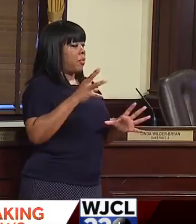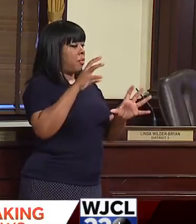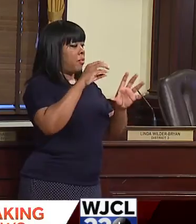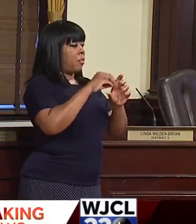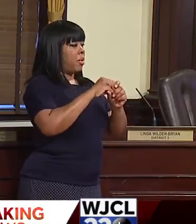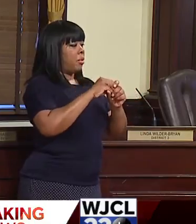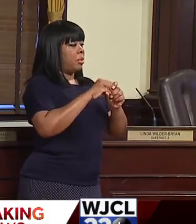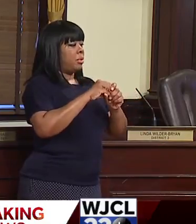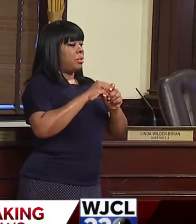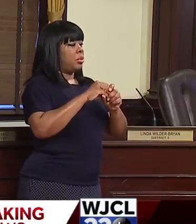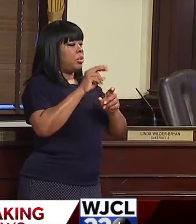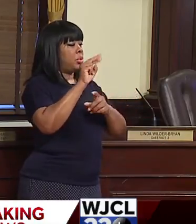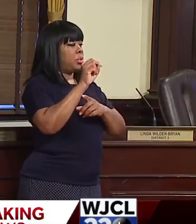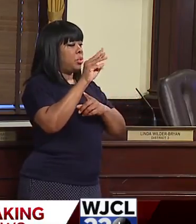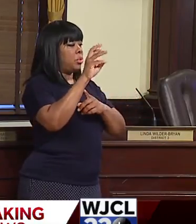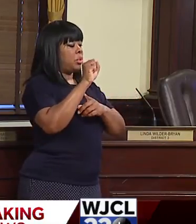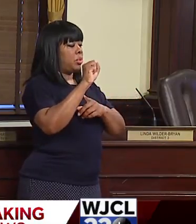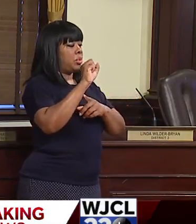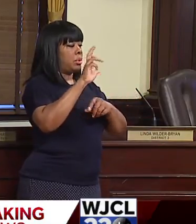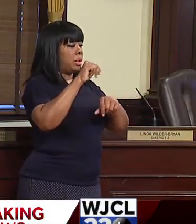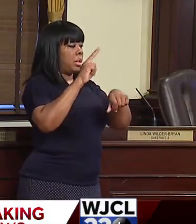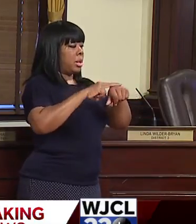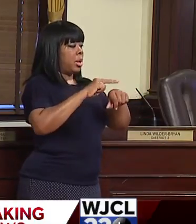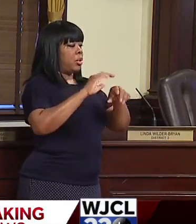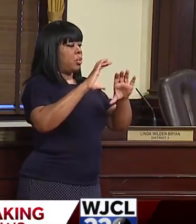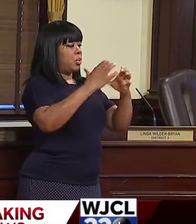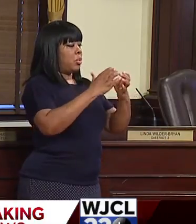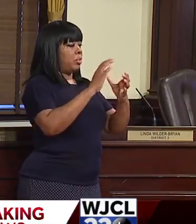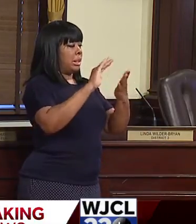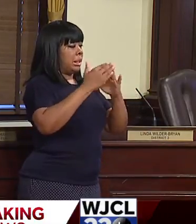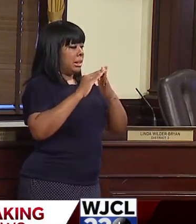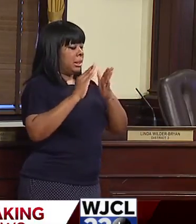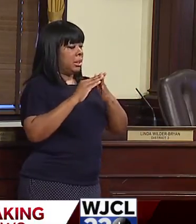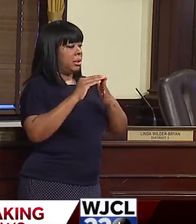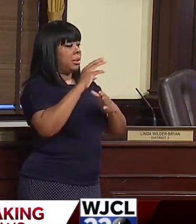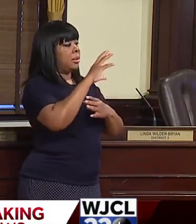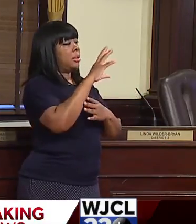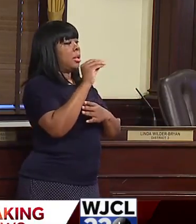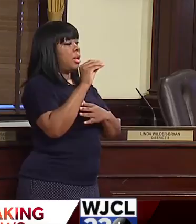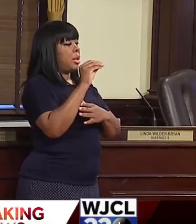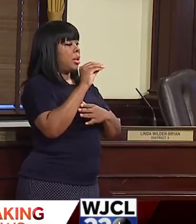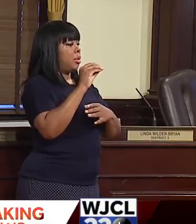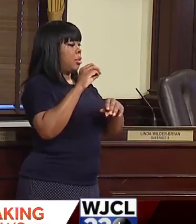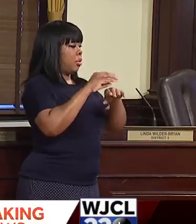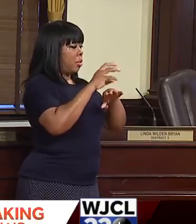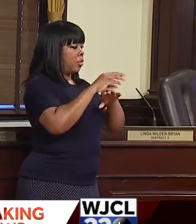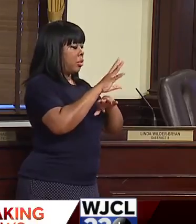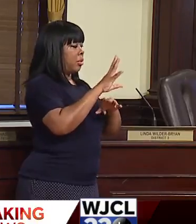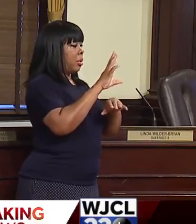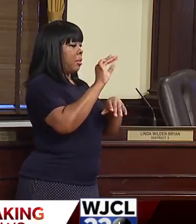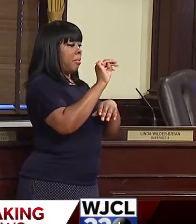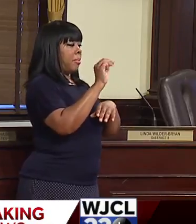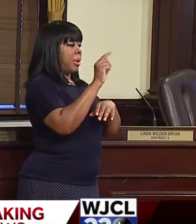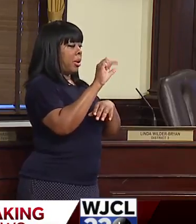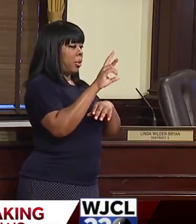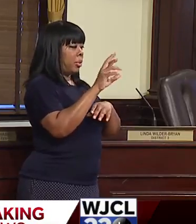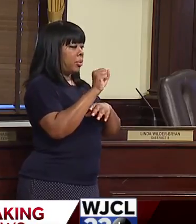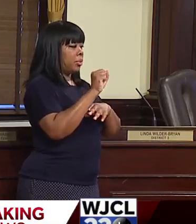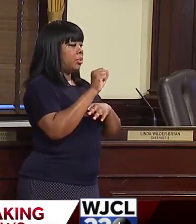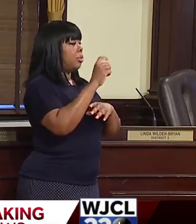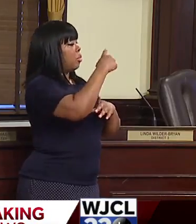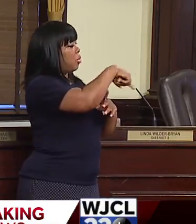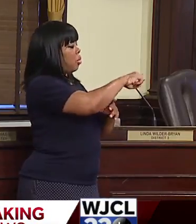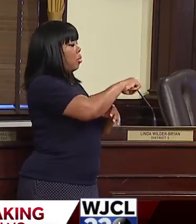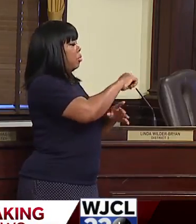press briefing with the National League of Cities and the U.S. Conference of Mayors on behalf of cities across